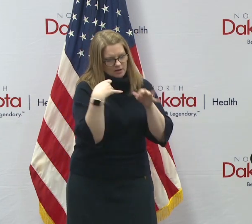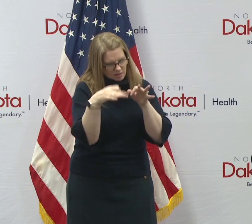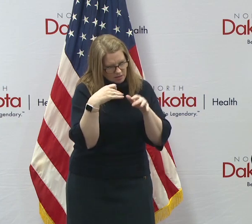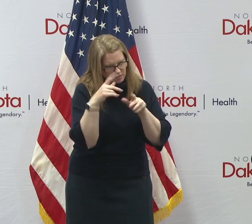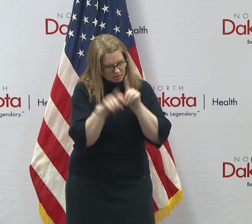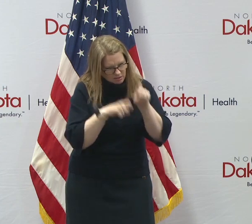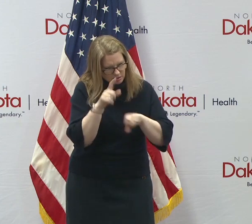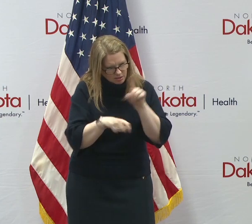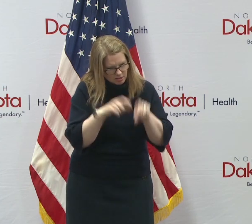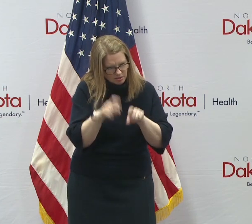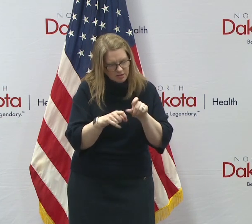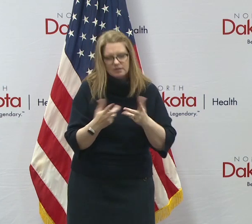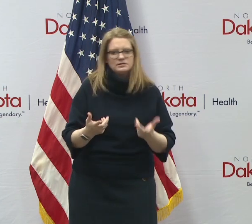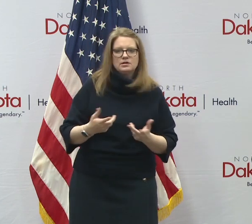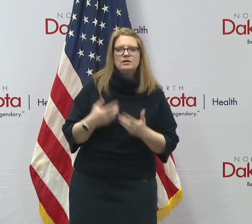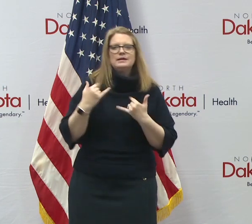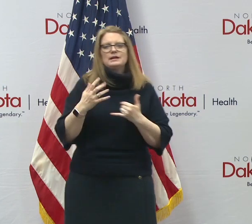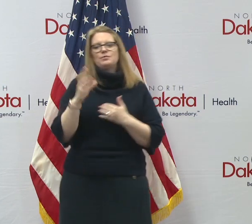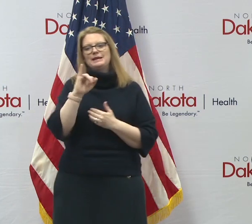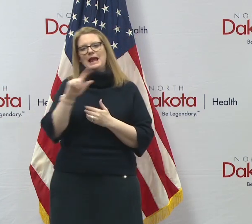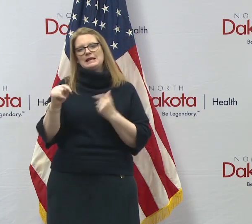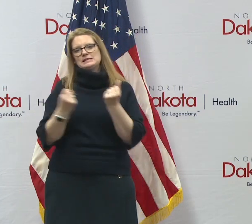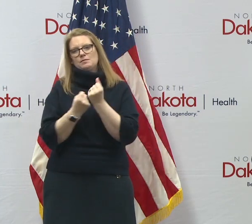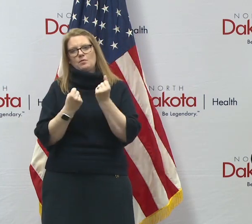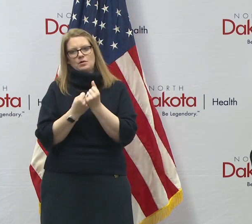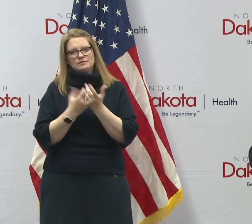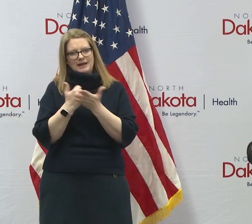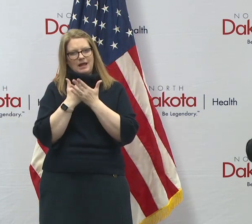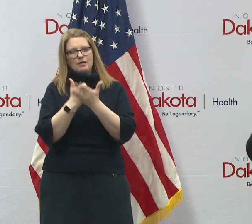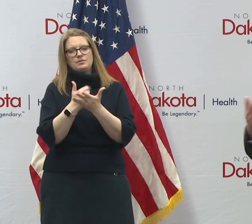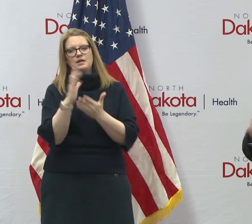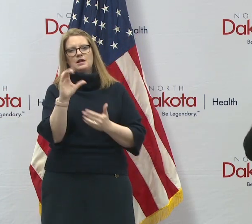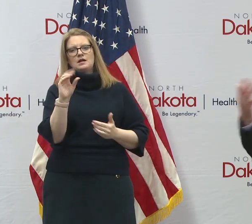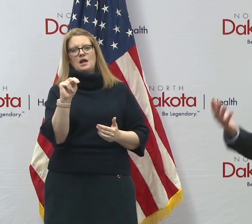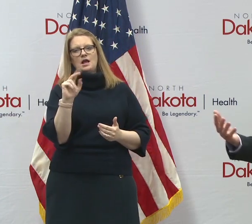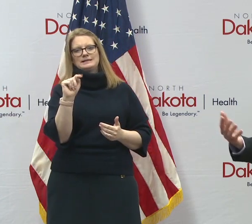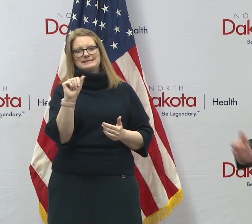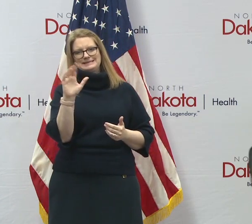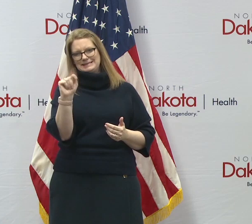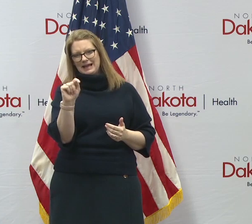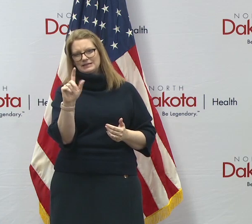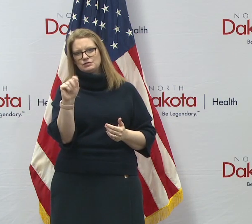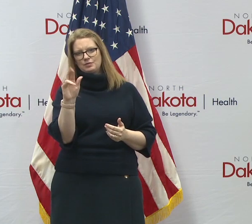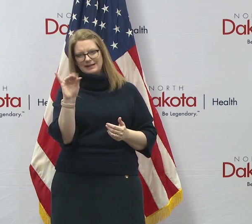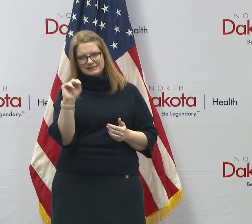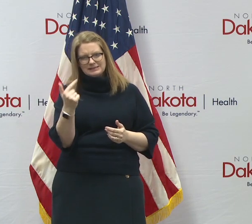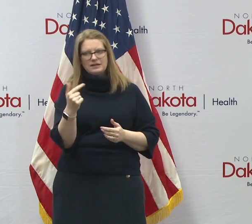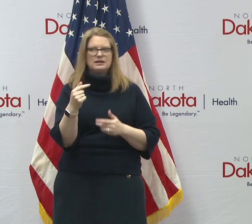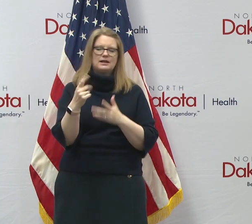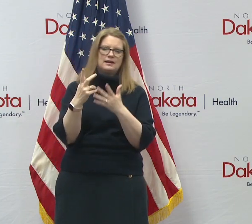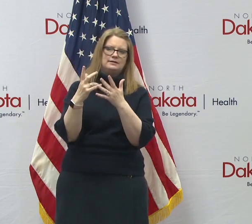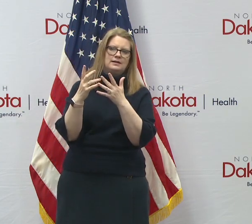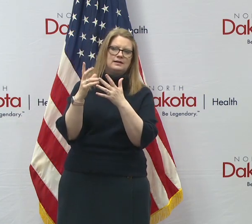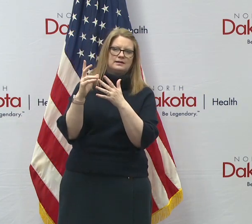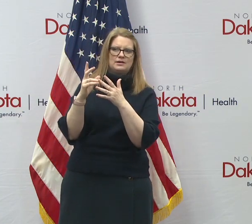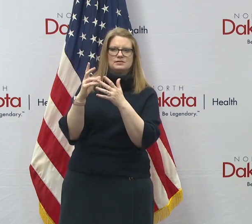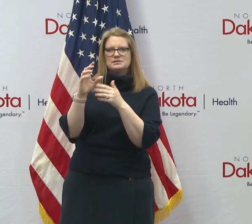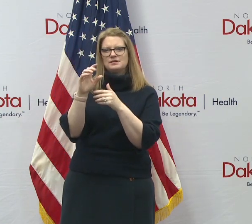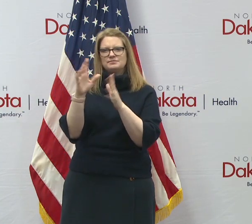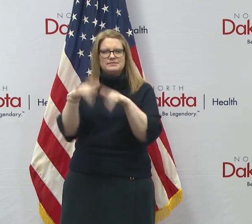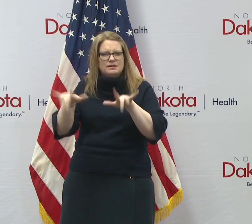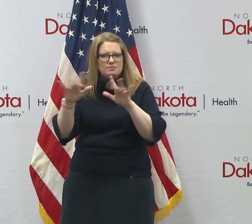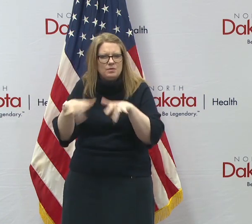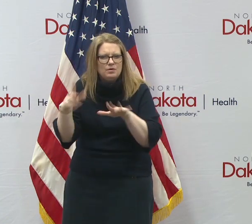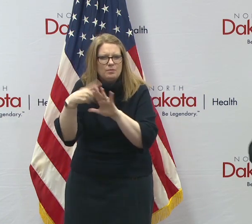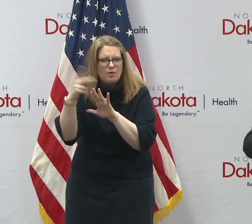this contact tracing capability, uh, like a, a contact relationship manager software. then also, uh,